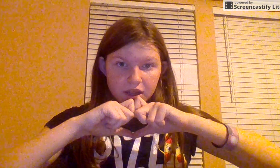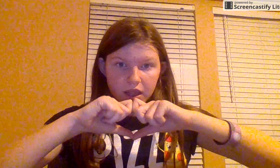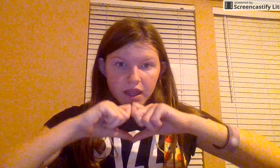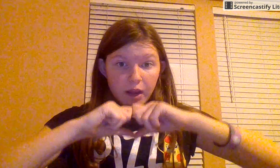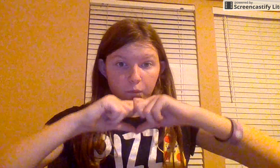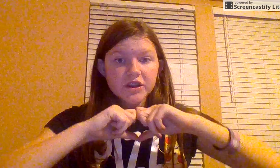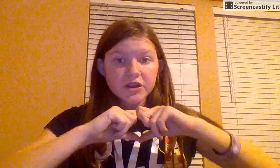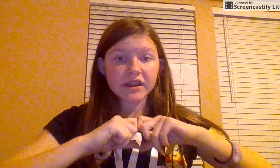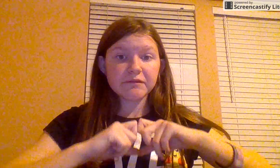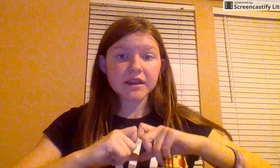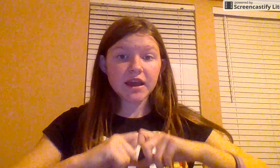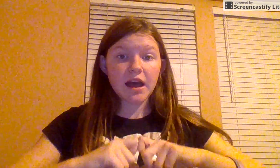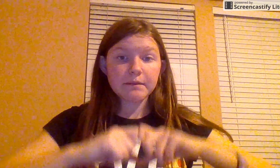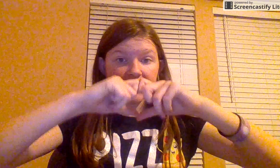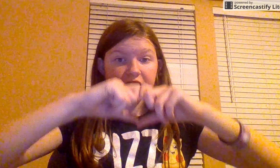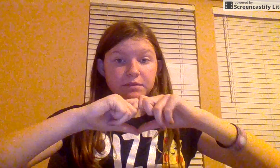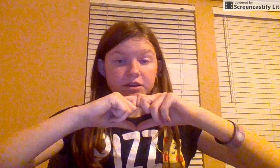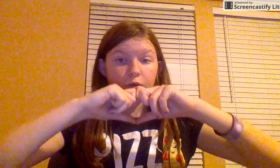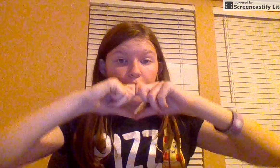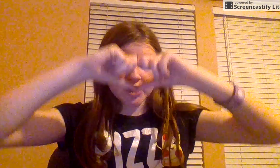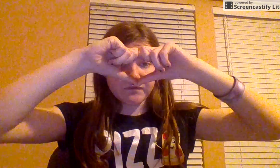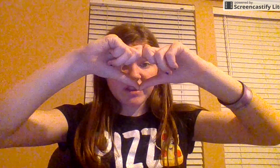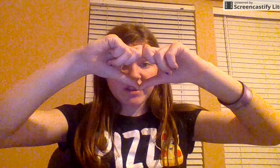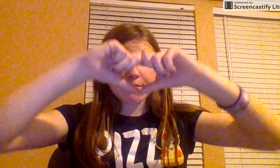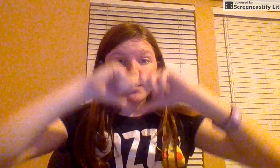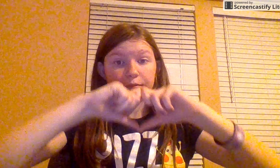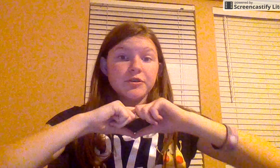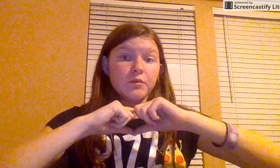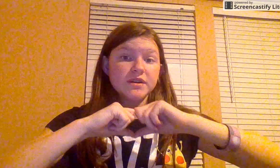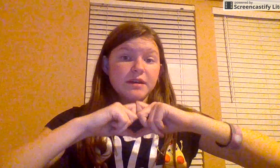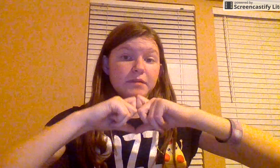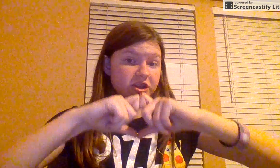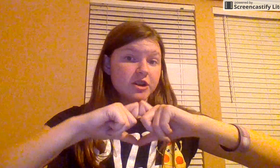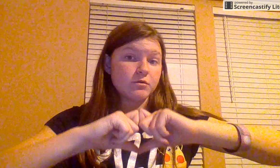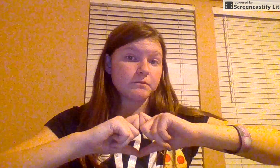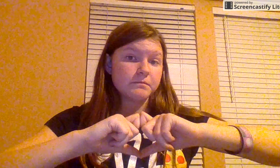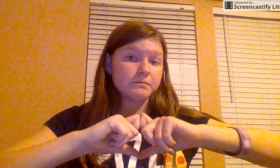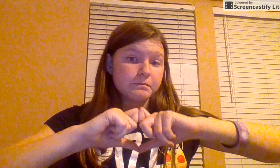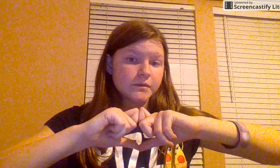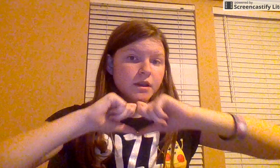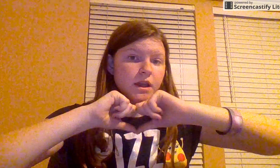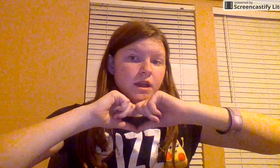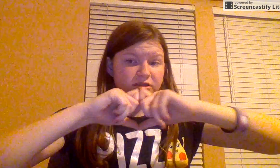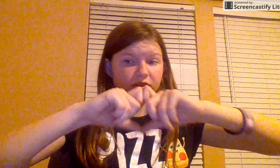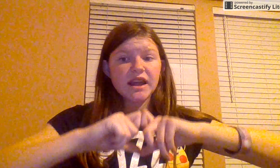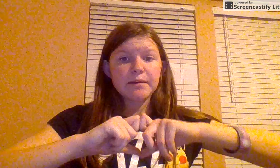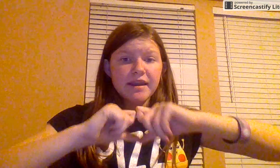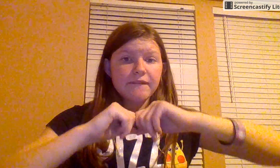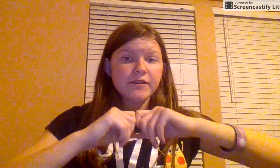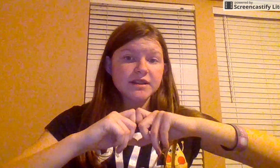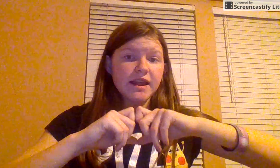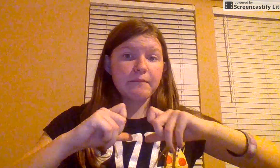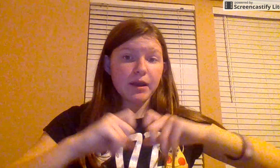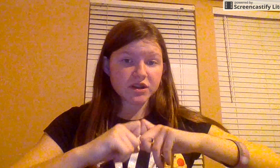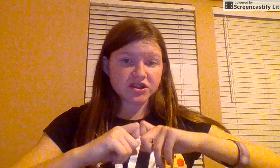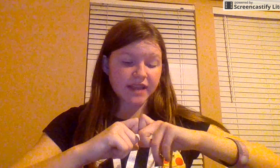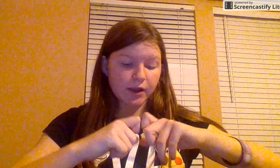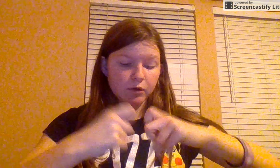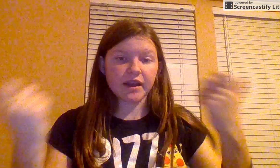And I want you to leave me a comment letting me know what your favorite memory was on my channel. So, the time I have for today and my questions, I only got